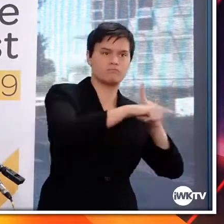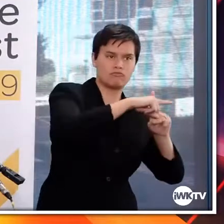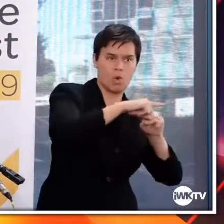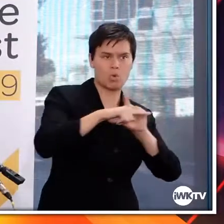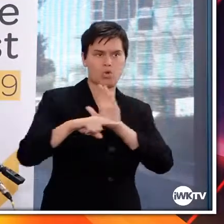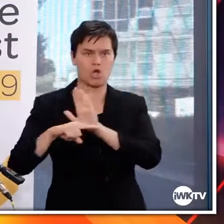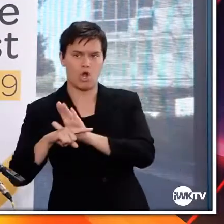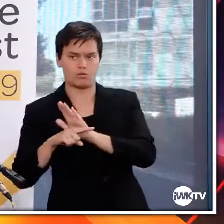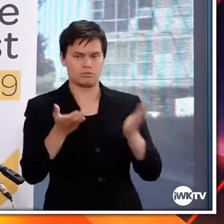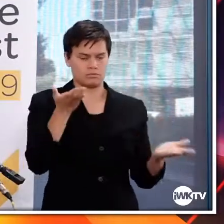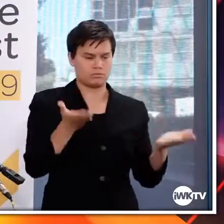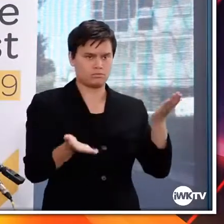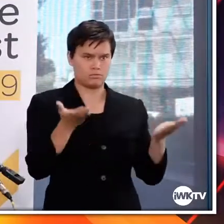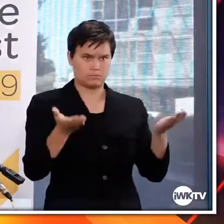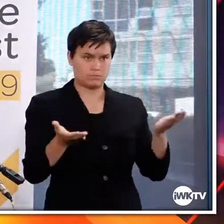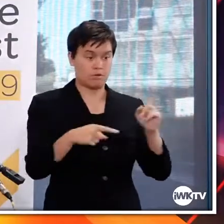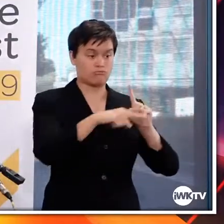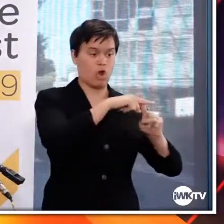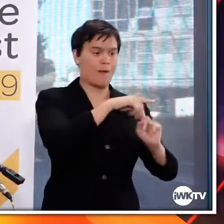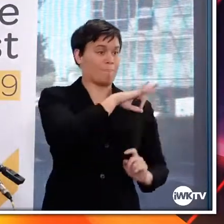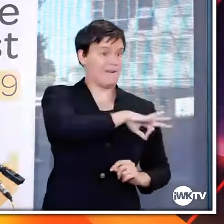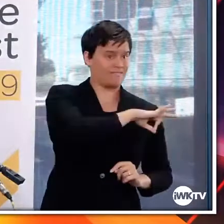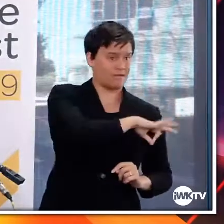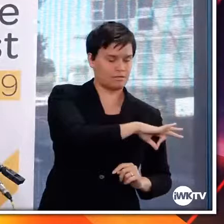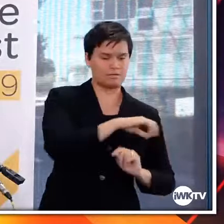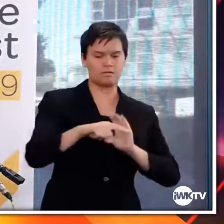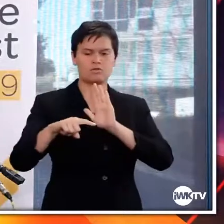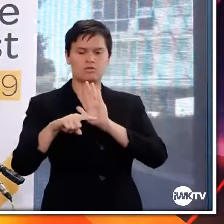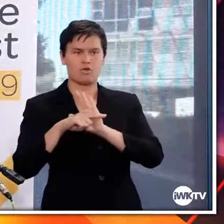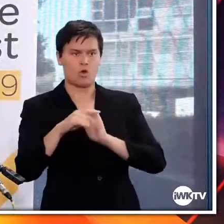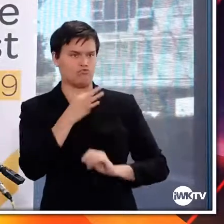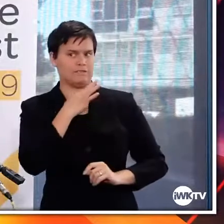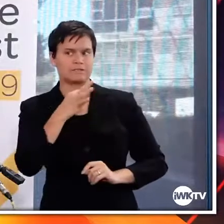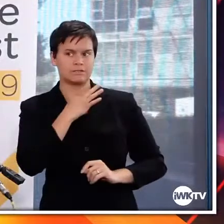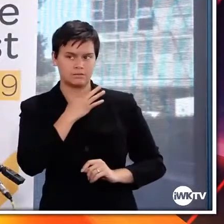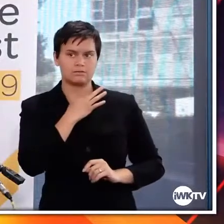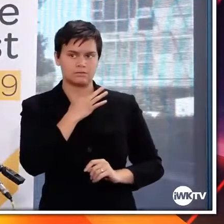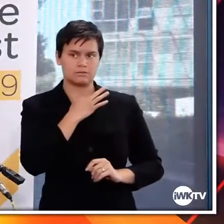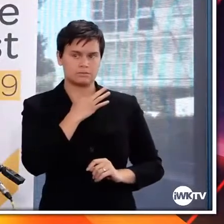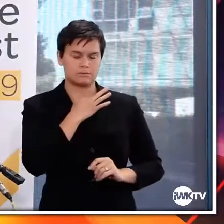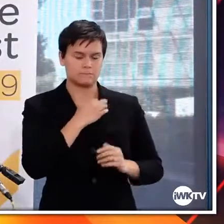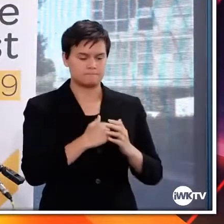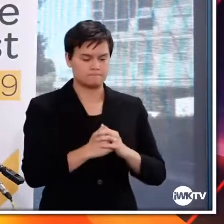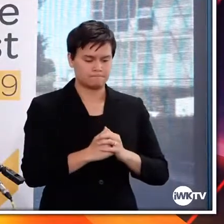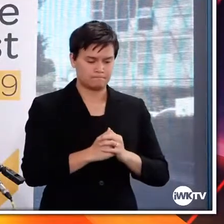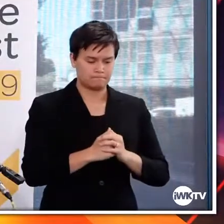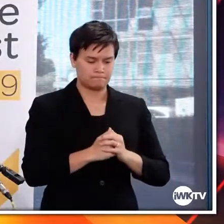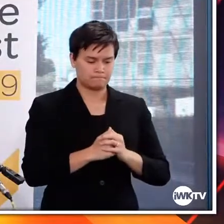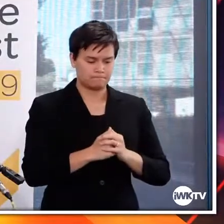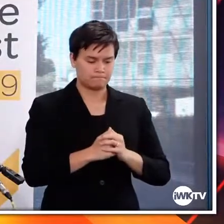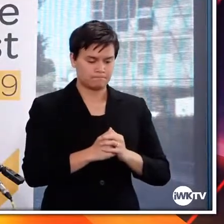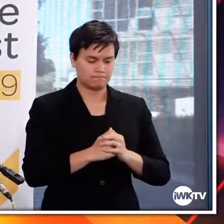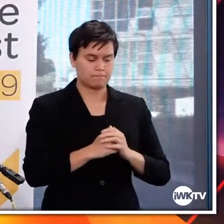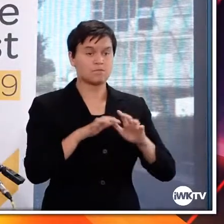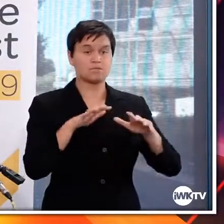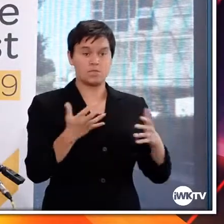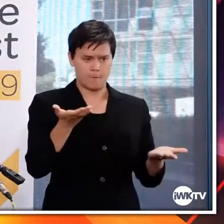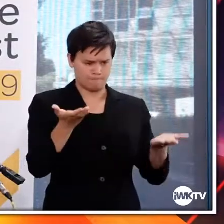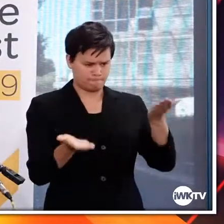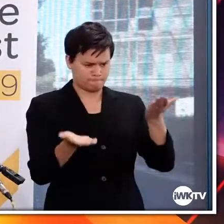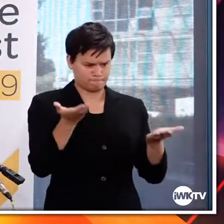any risks, such as side effects or unknown risks. We've also ensured that the company